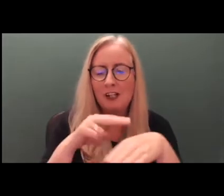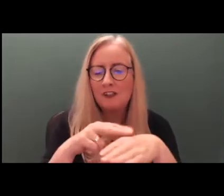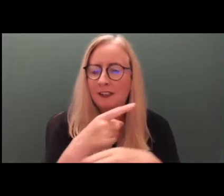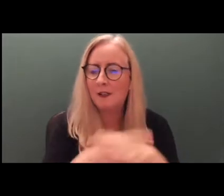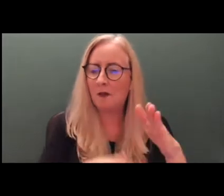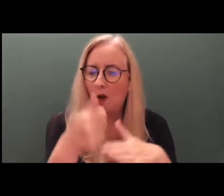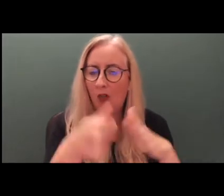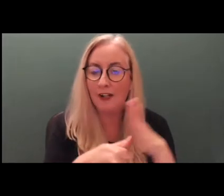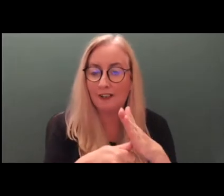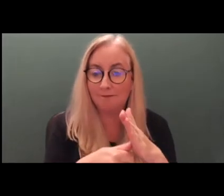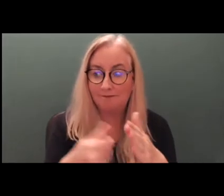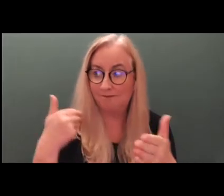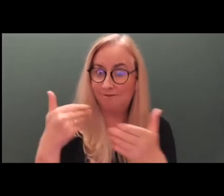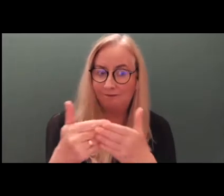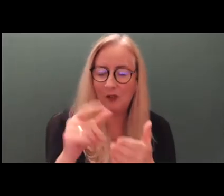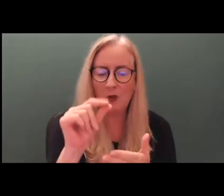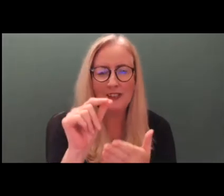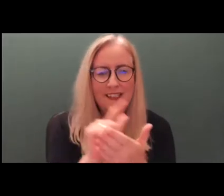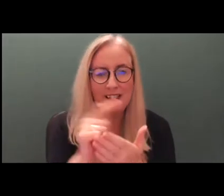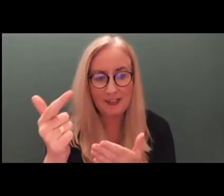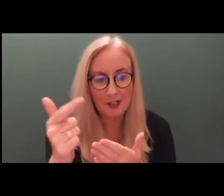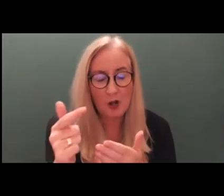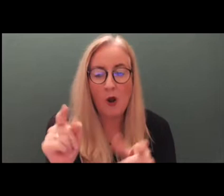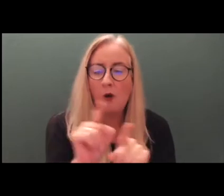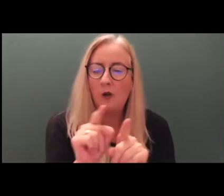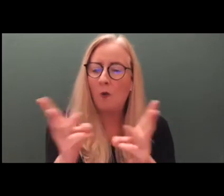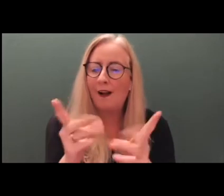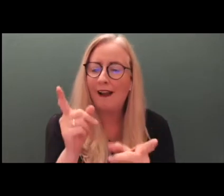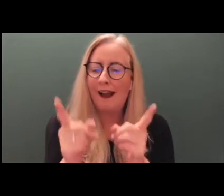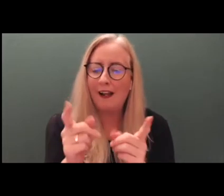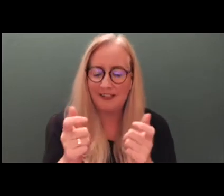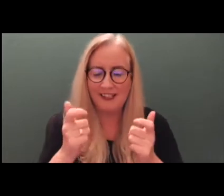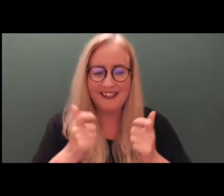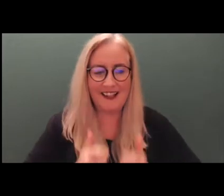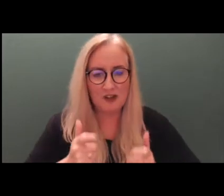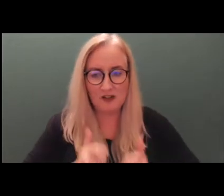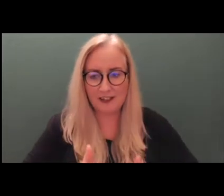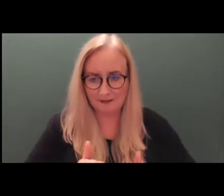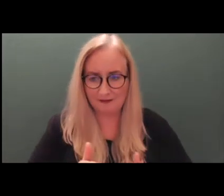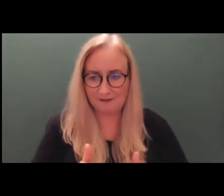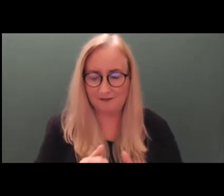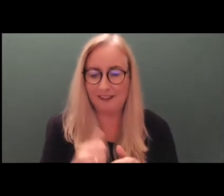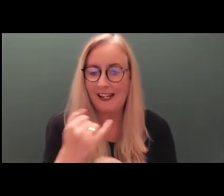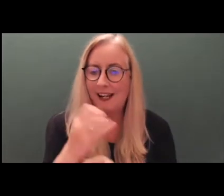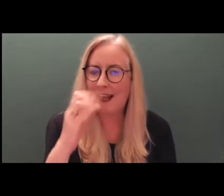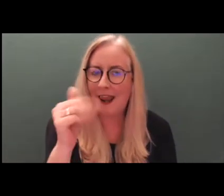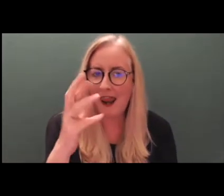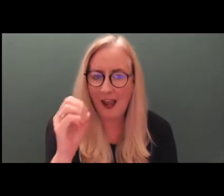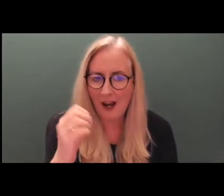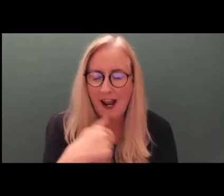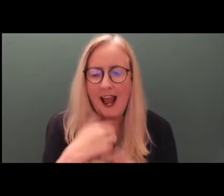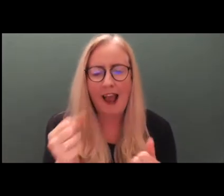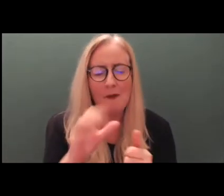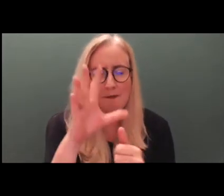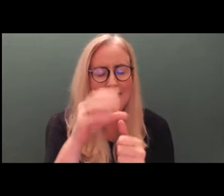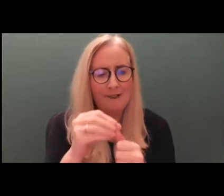since 2017. I also work as a solicitor with MacMahon & Williams solicitors in Kerush County Clare. I have a particular interest